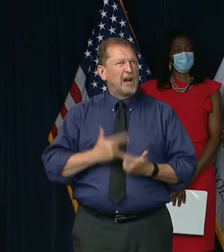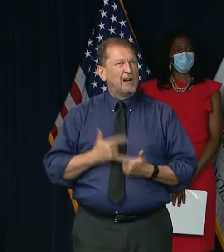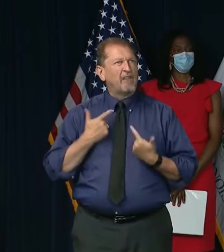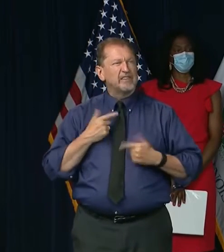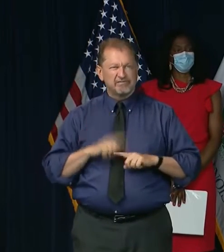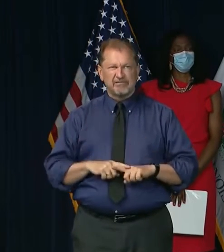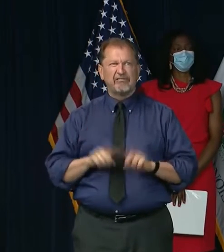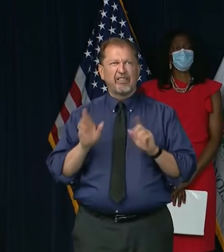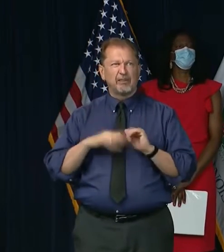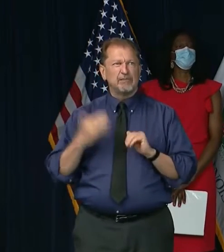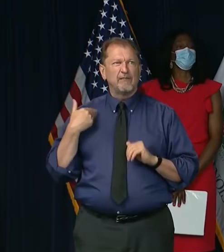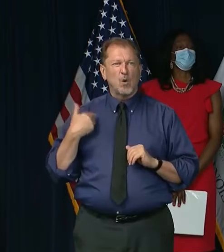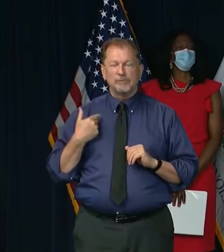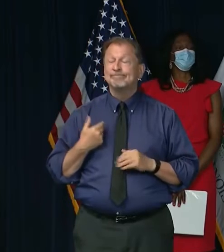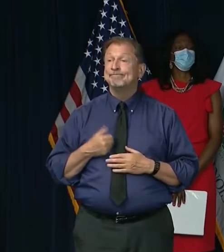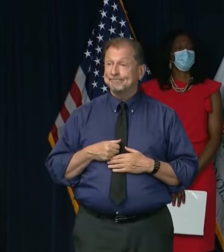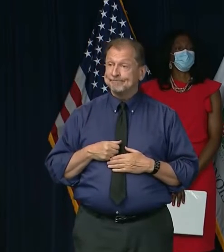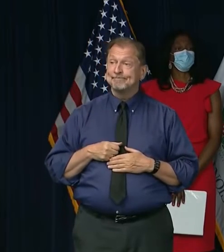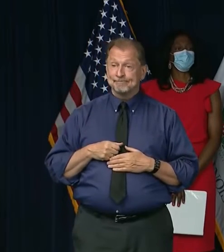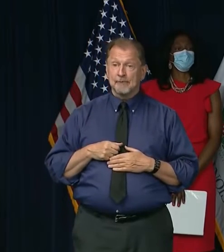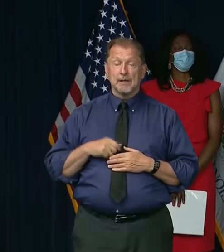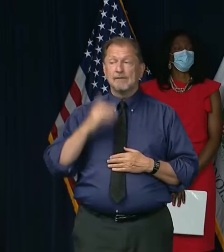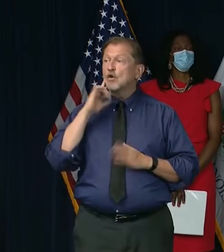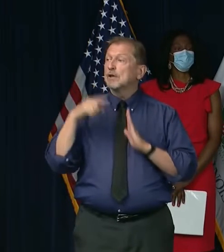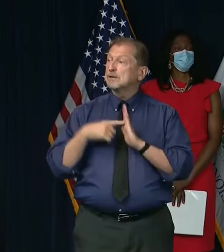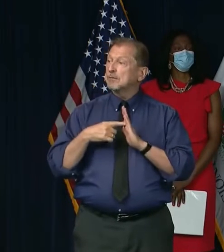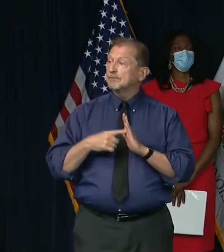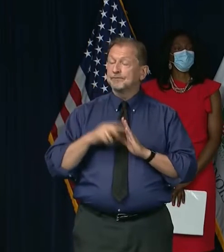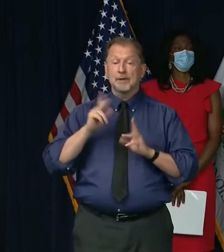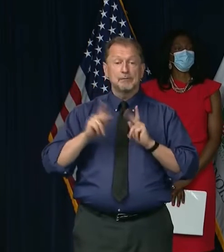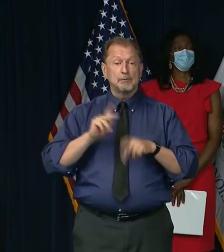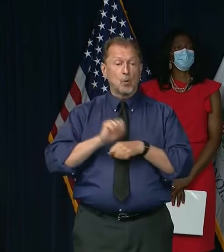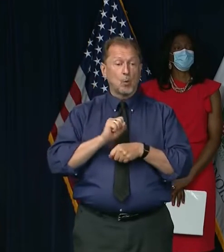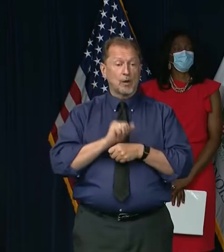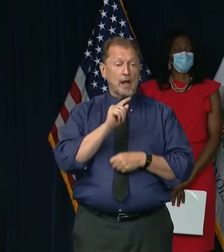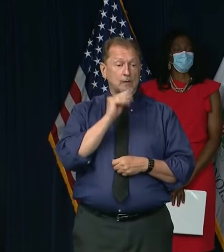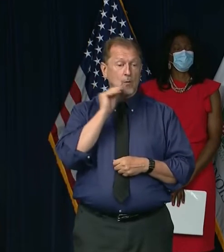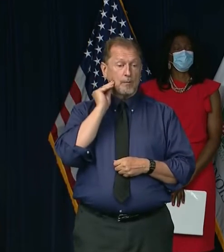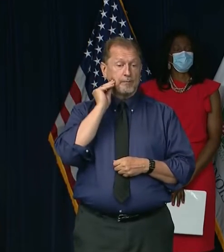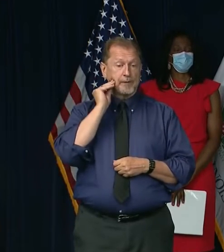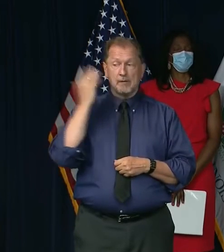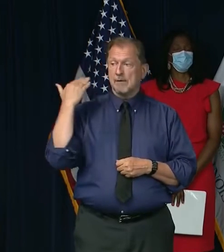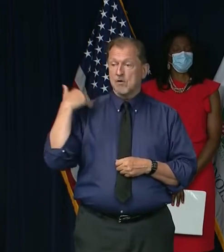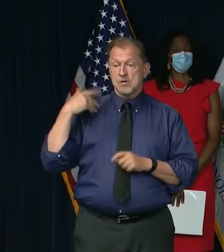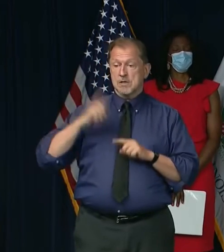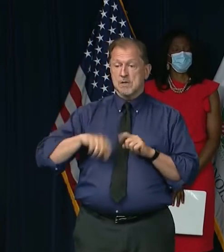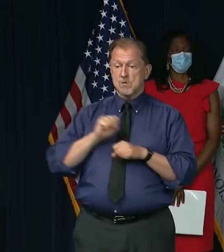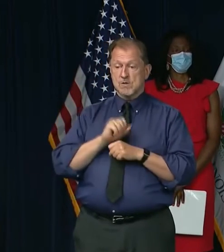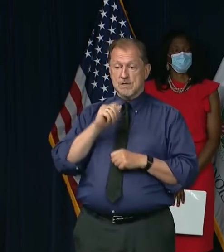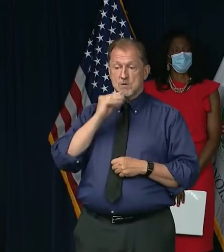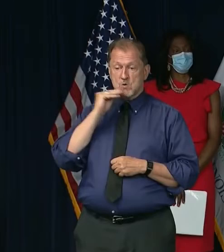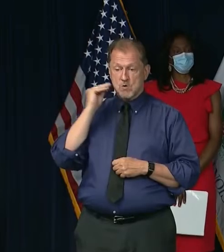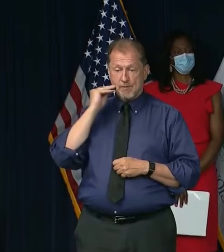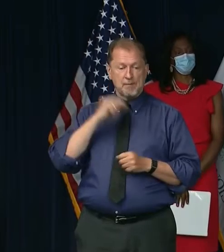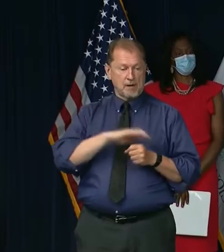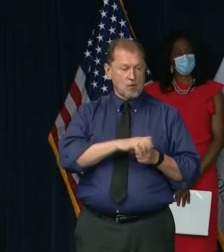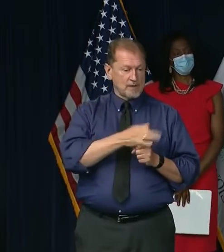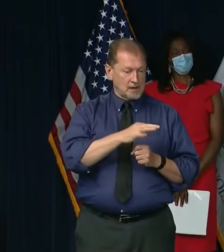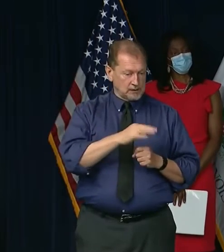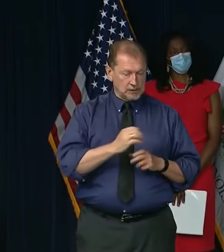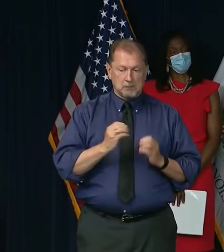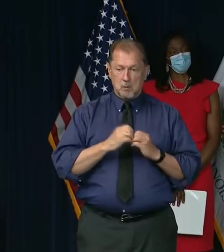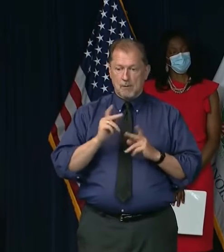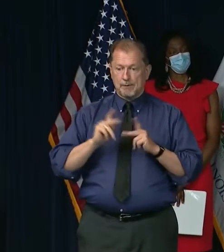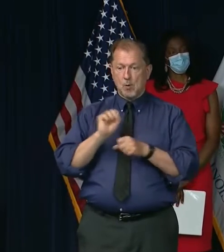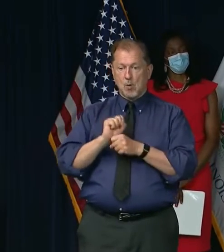there are more people working from home that could be provided that opportunity as a result of COVID-19. And I think that